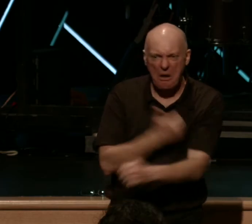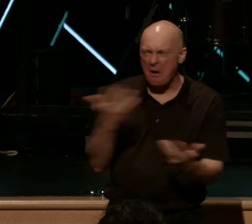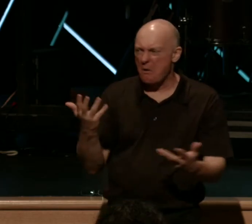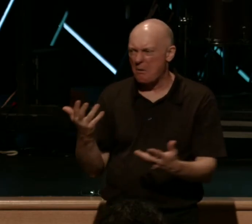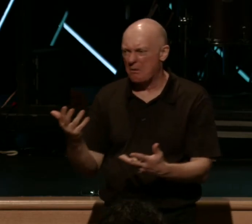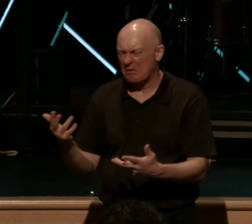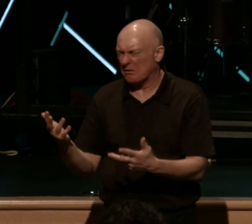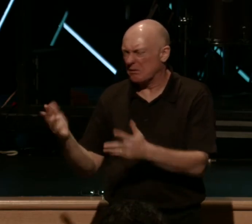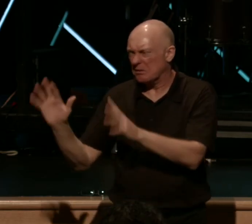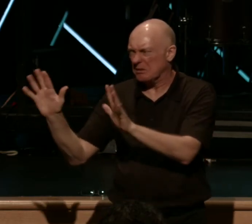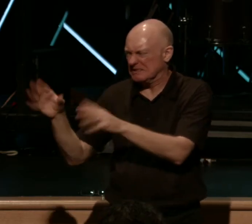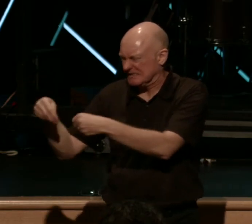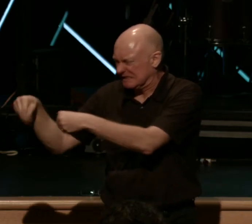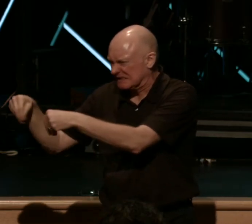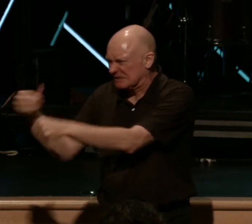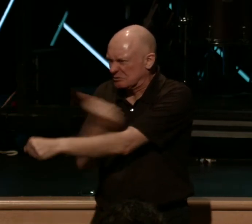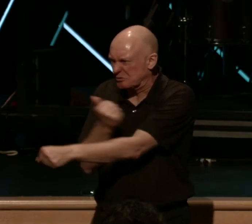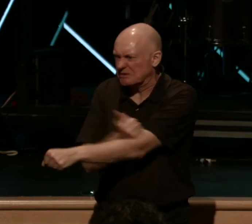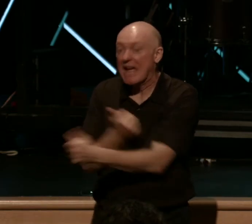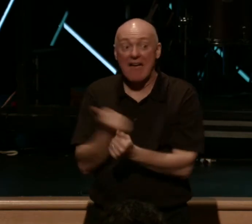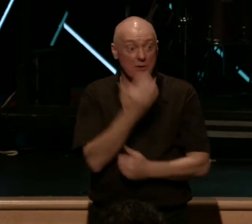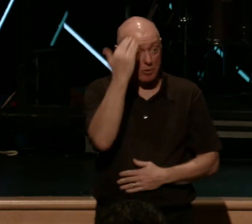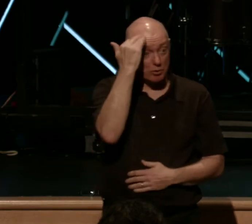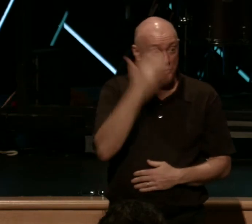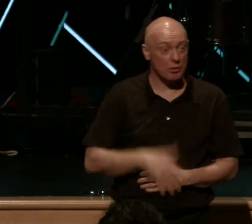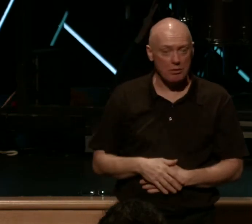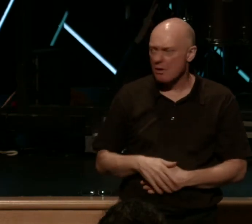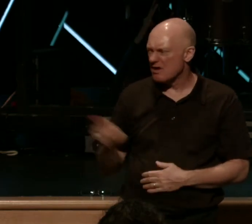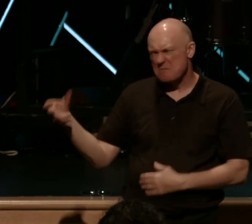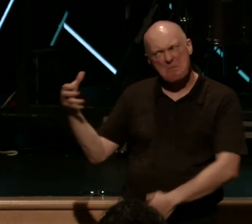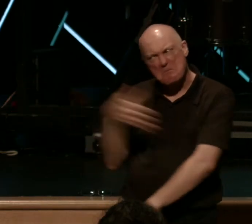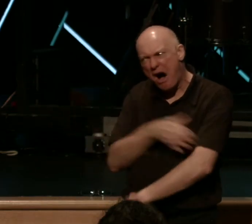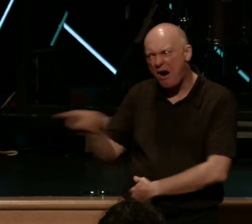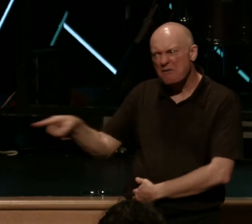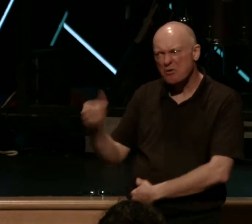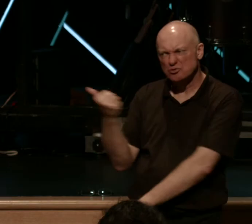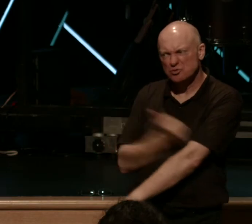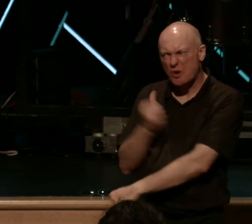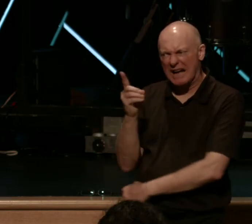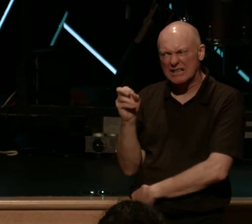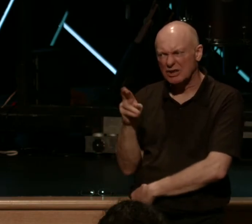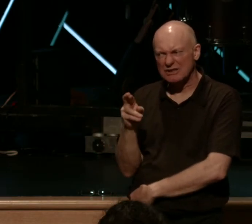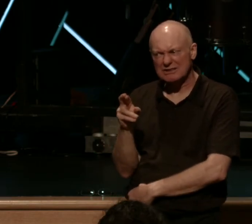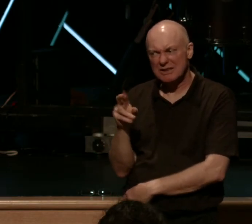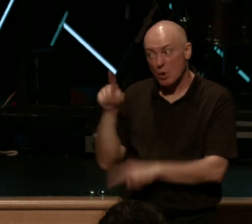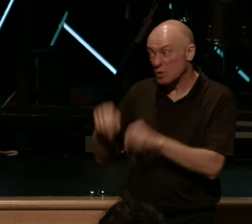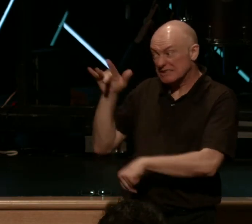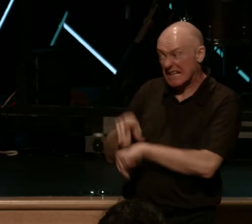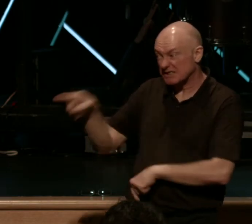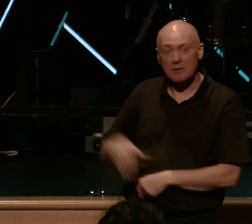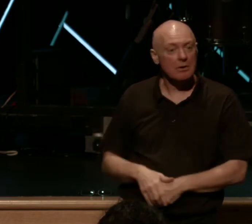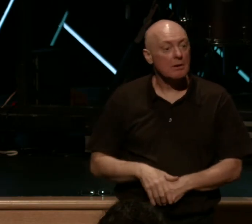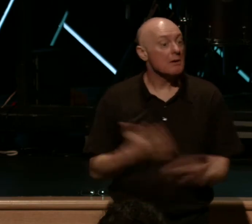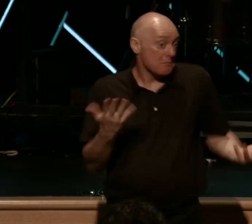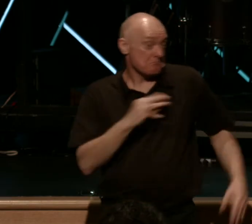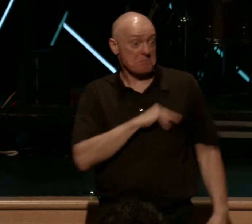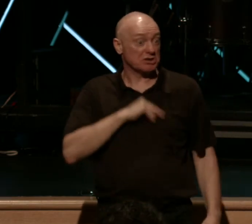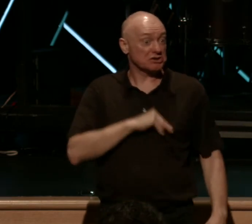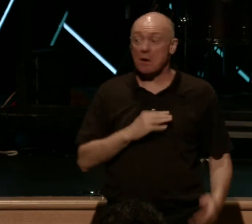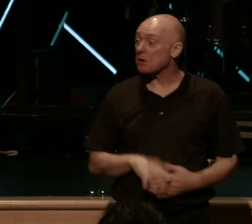ravaging by selling drugs. And everybody knew this, but the guy was so powerful, he was really untouchable. And so the missionary, the pastor missionary said, I